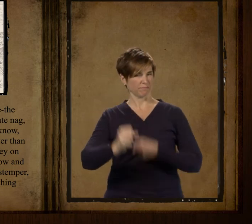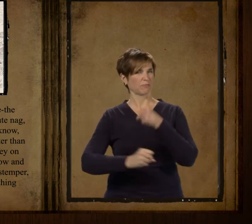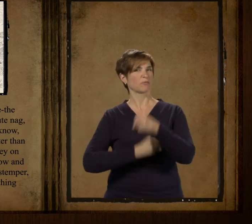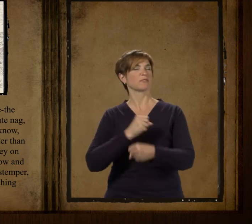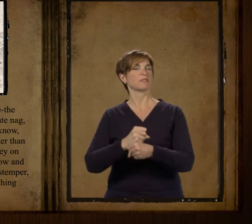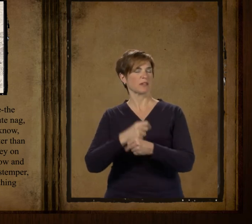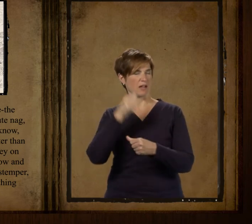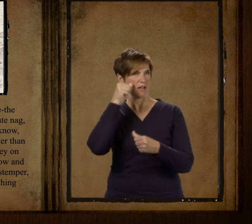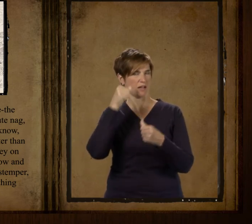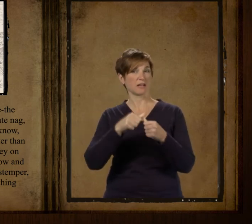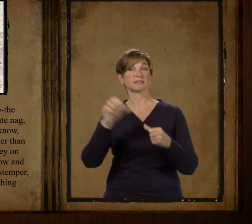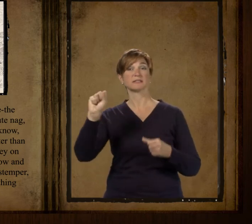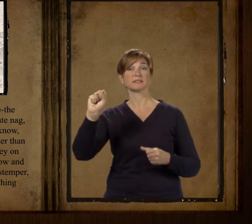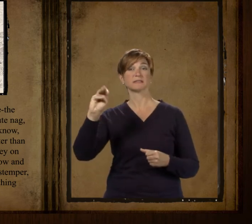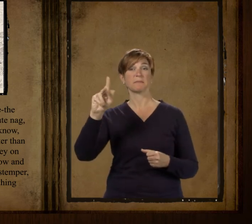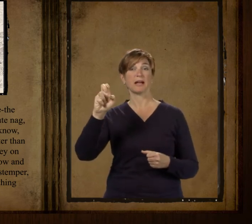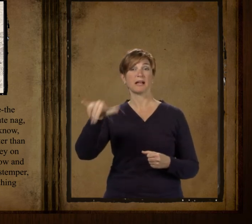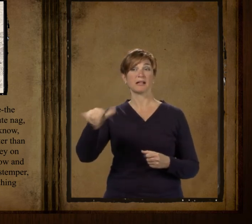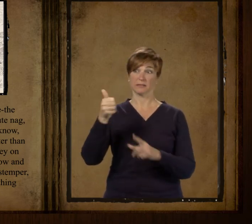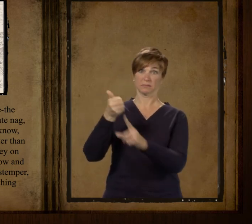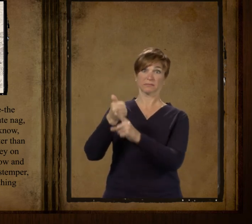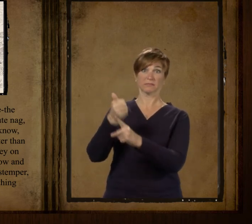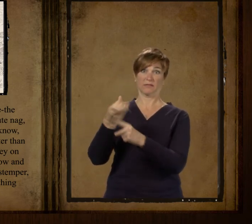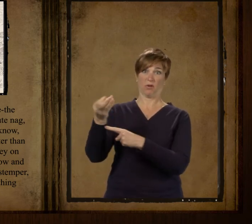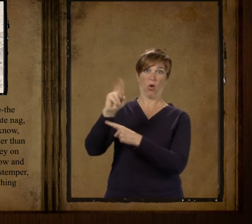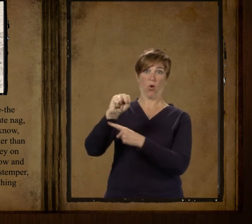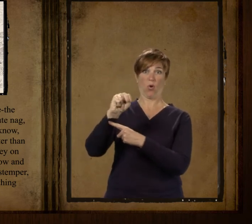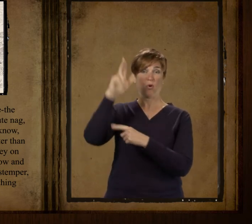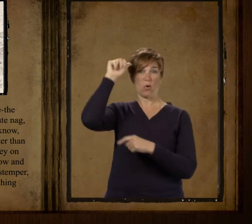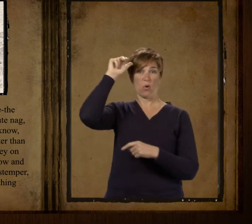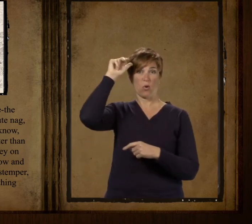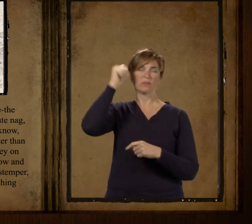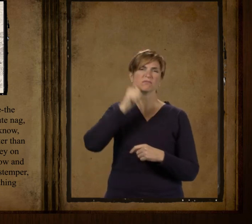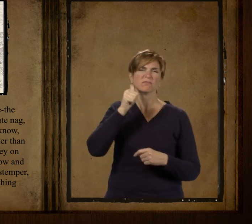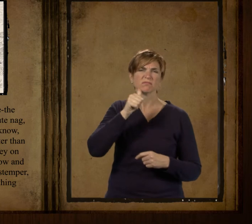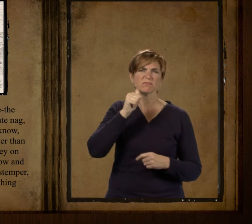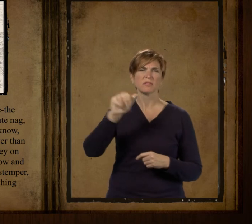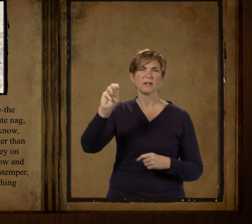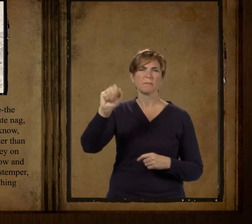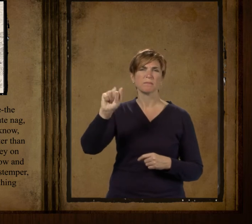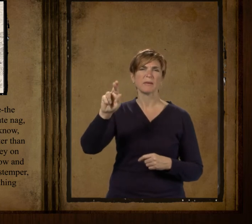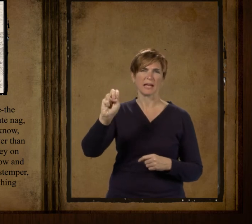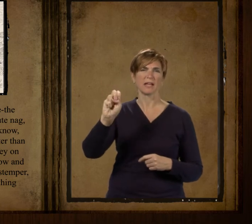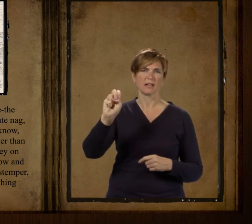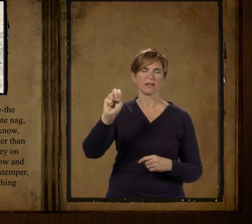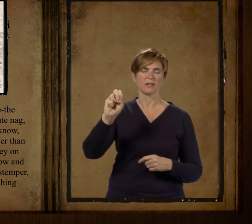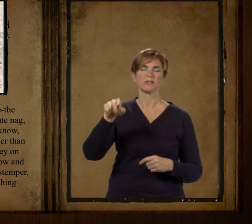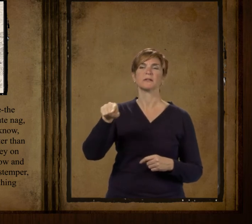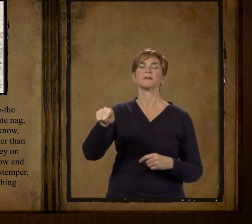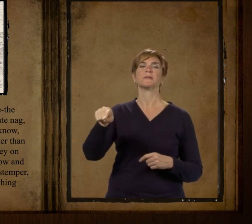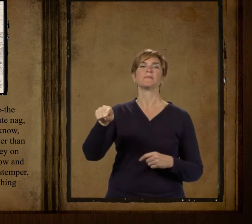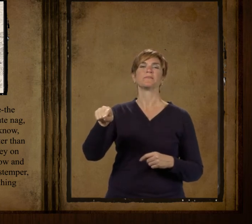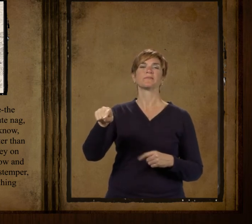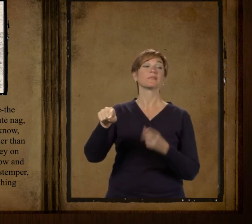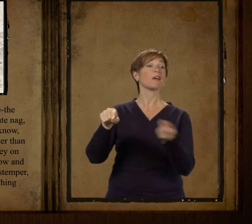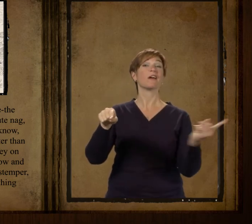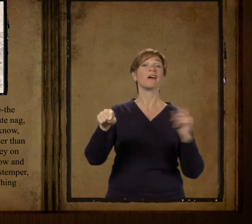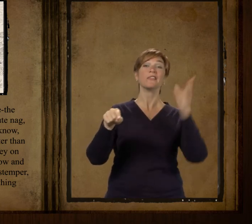this year smiley had a mare the boys called her the 15 minute nag but that was only in